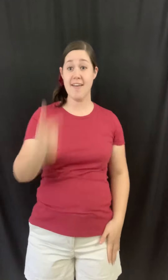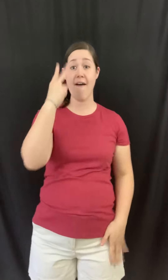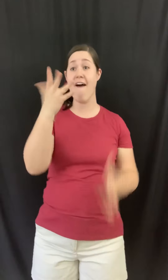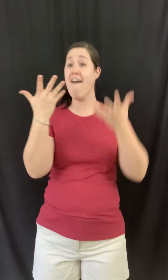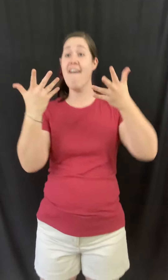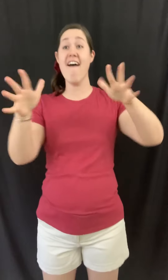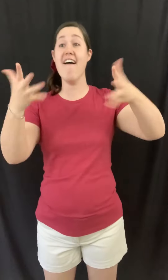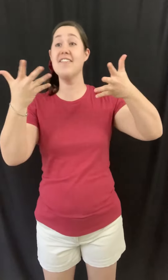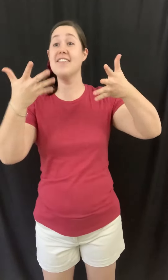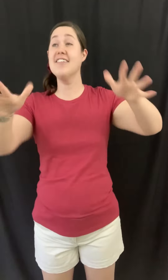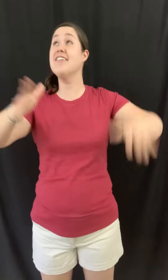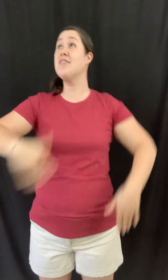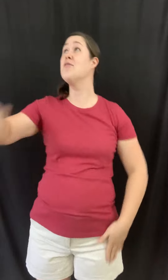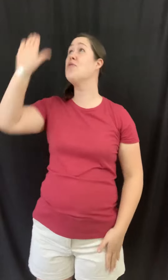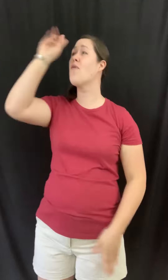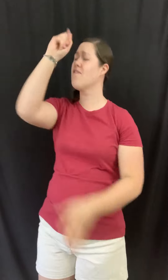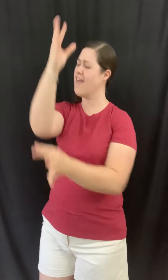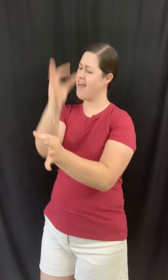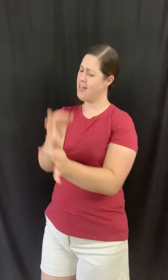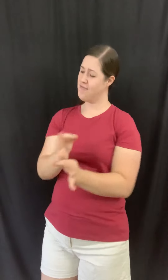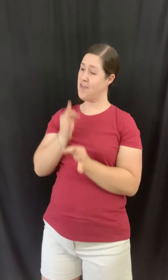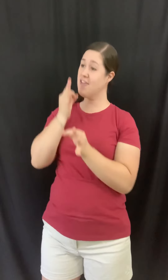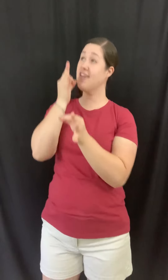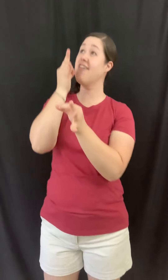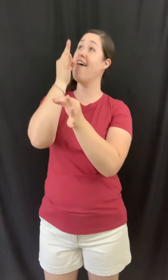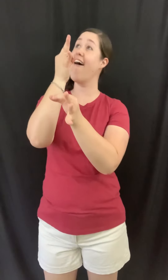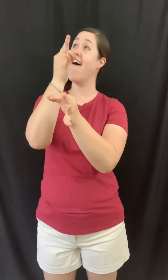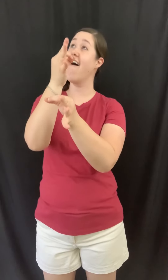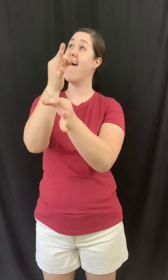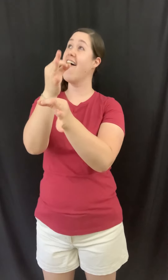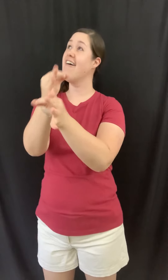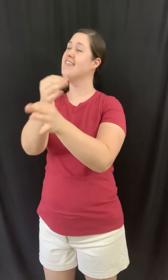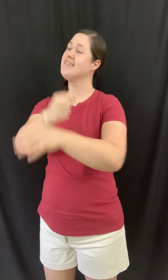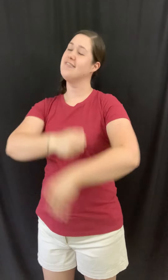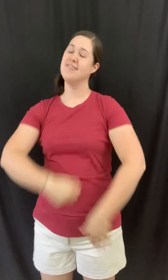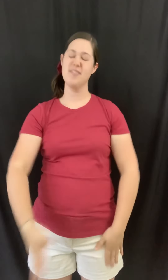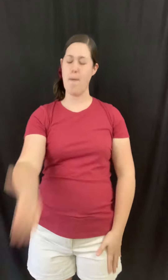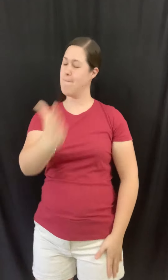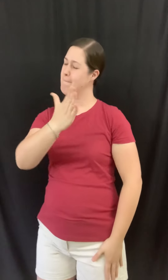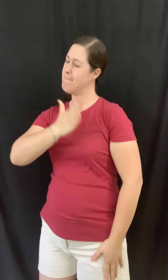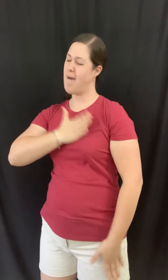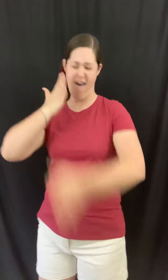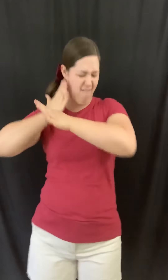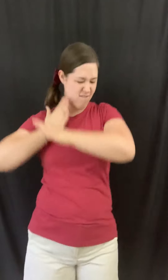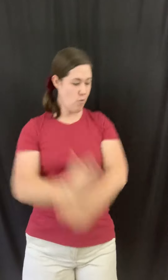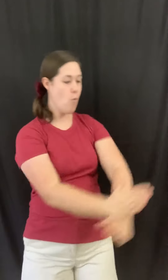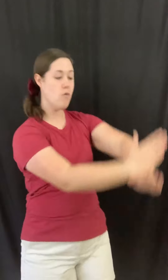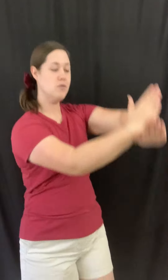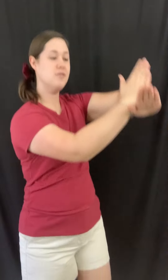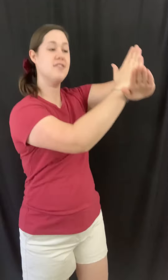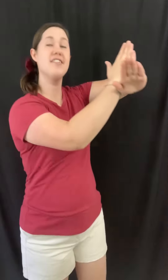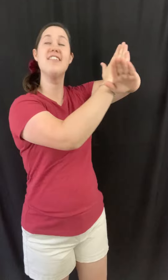I have seen Your faithfulness My four dreams